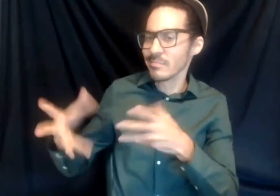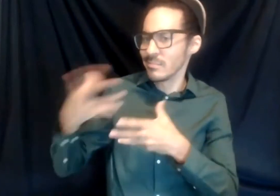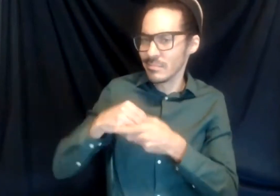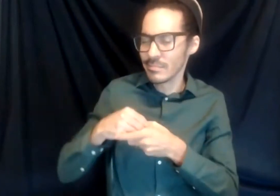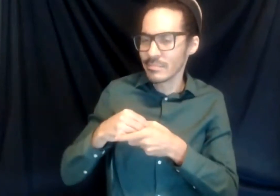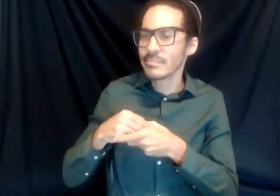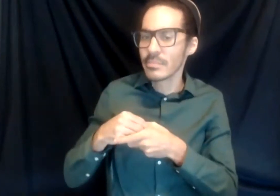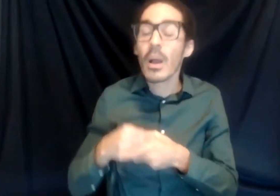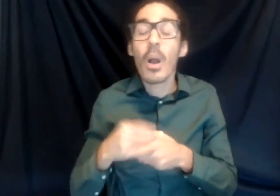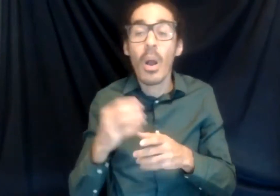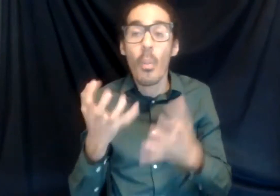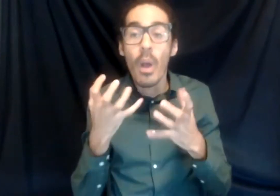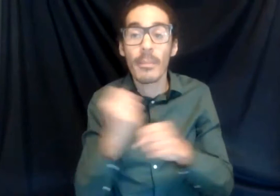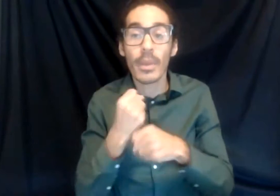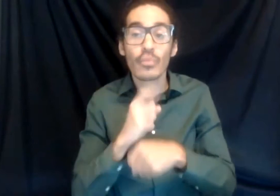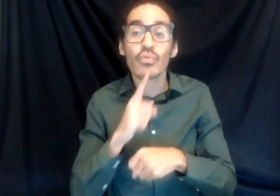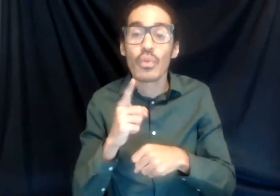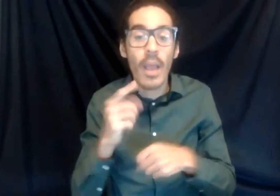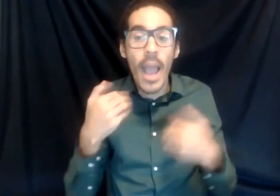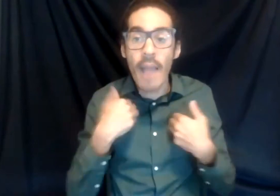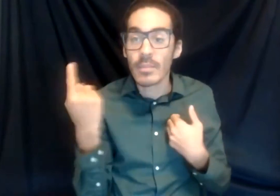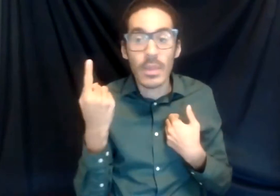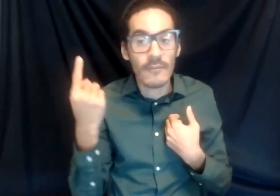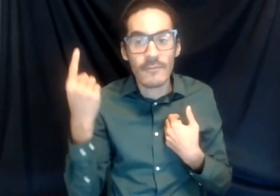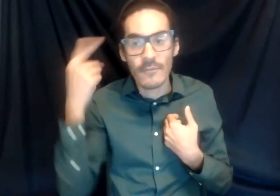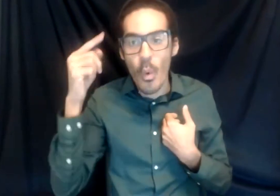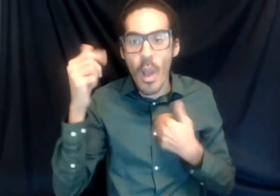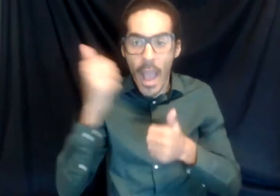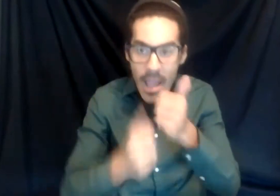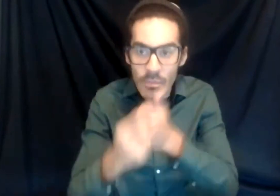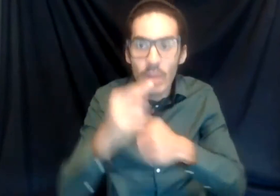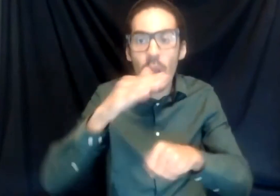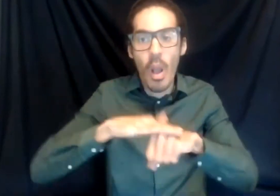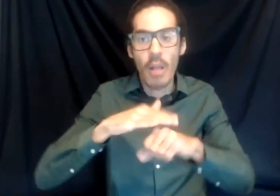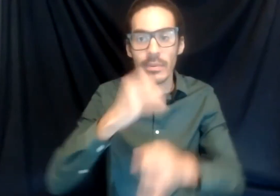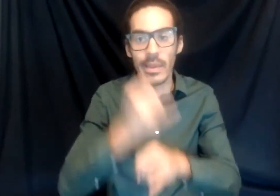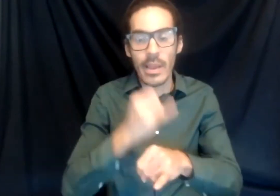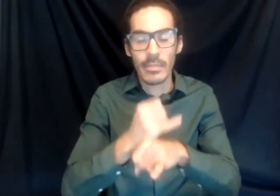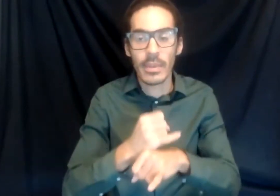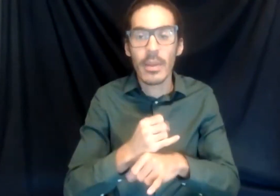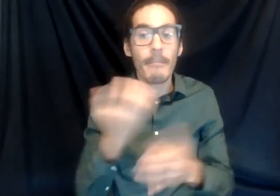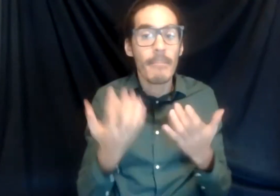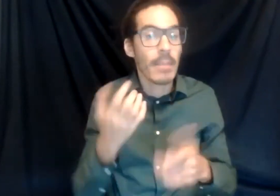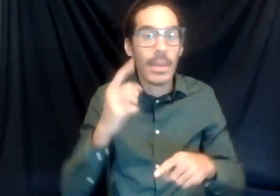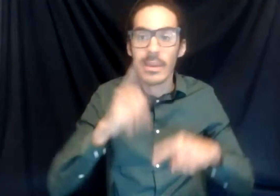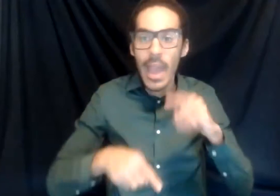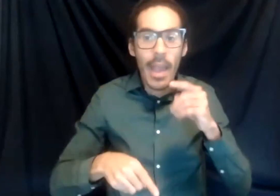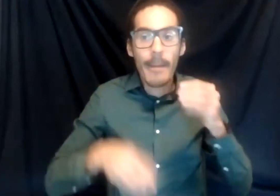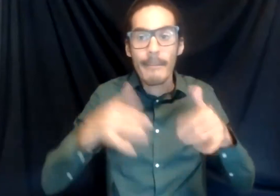campus that they can participate. If they can't play the soccer game, maybe they could watch it or they could be able to actually participate or